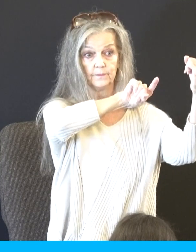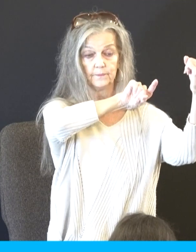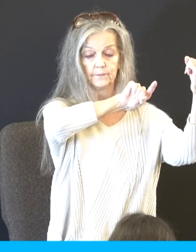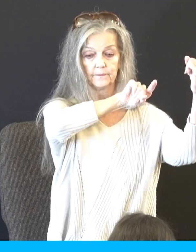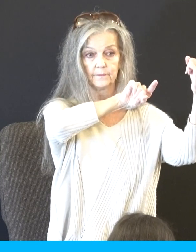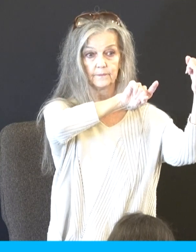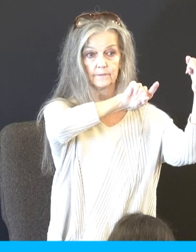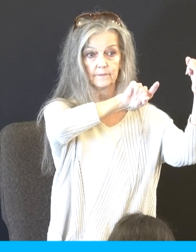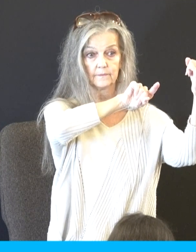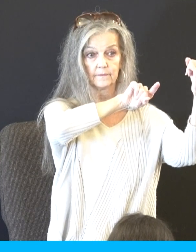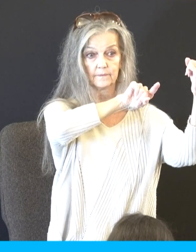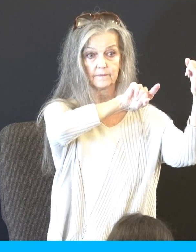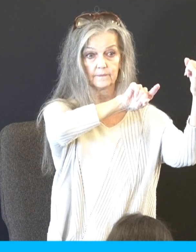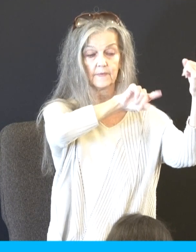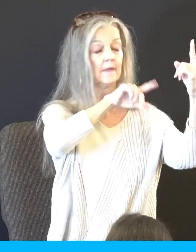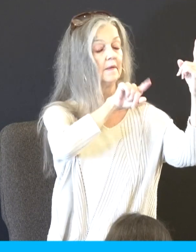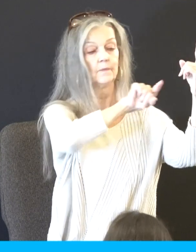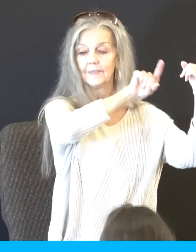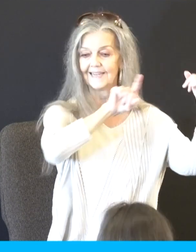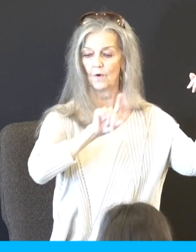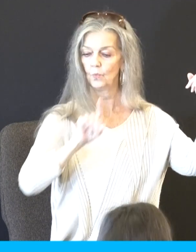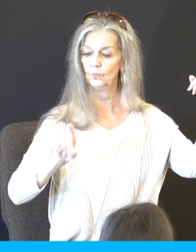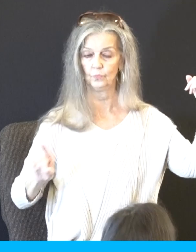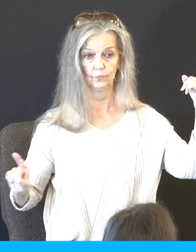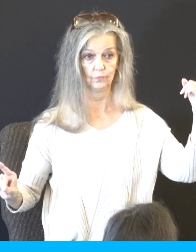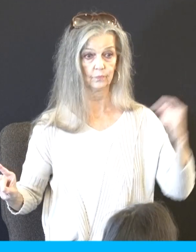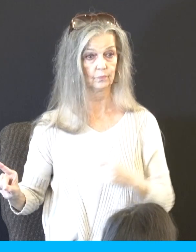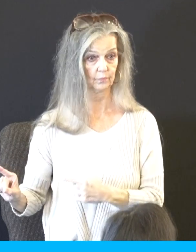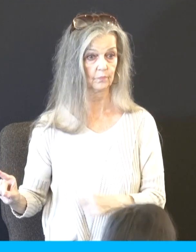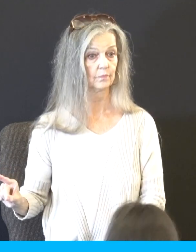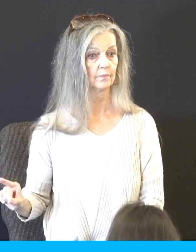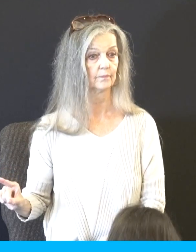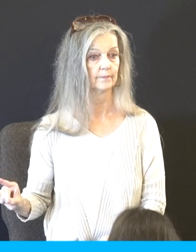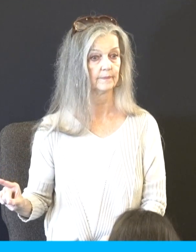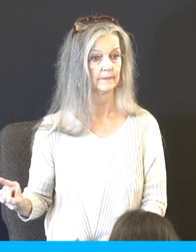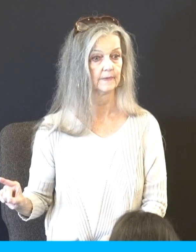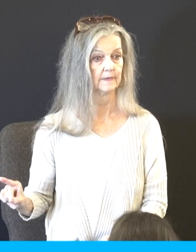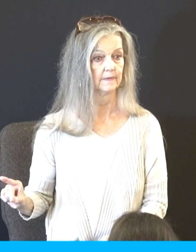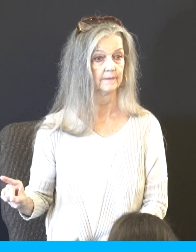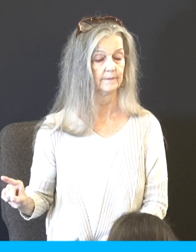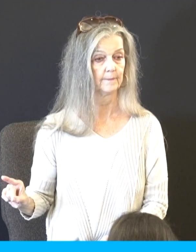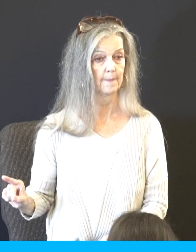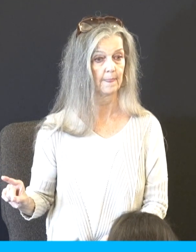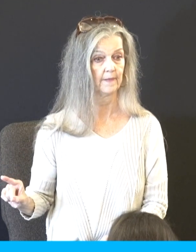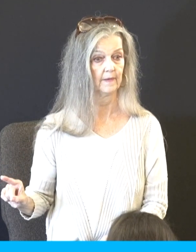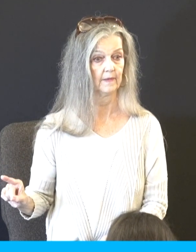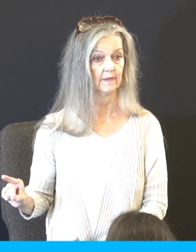Moses turned and went down from the mount. Can you see it now in your mind as we showed you the footage? Turned and went down from the mount. The two tables of the testimony